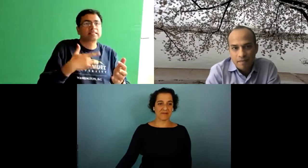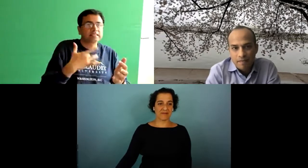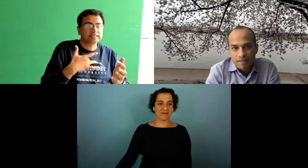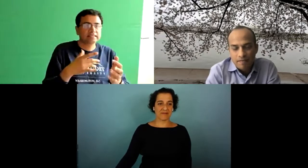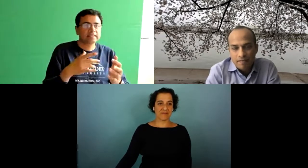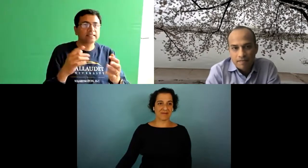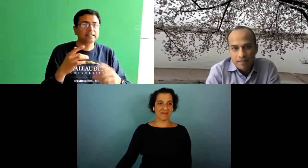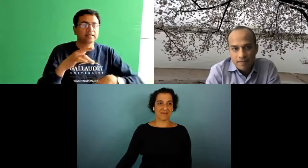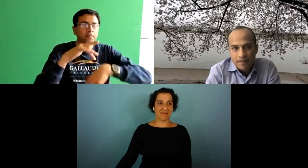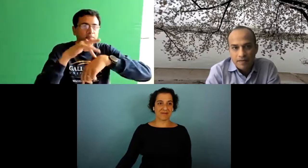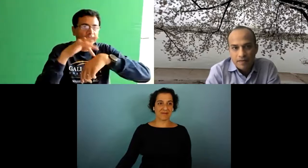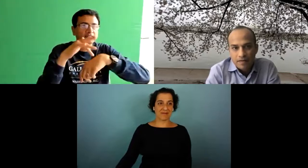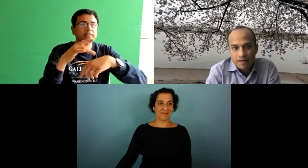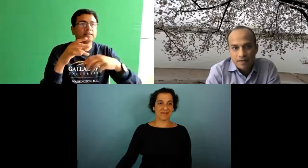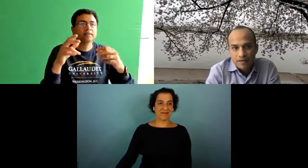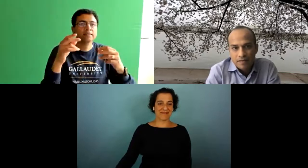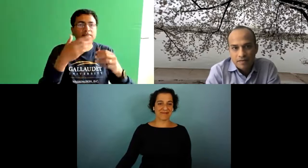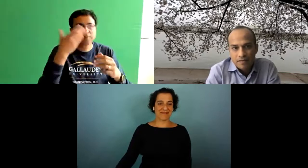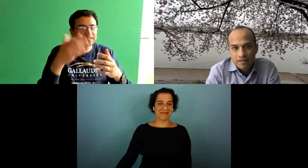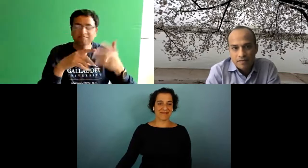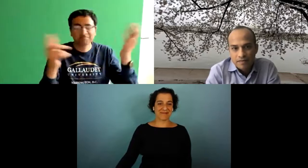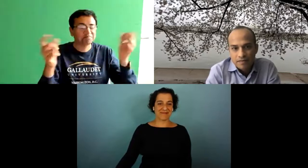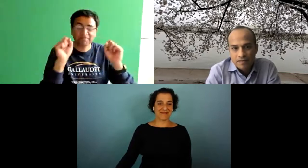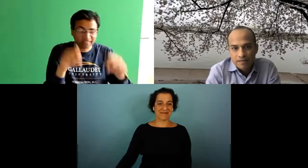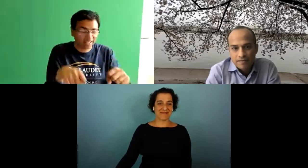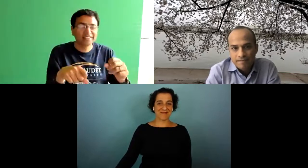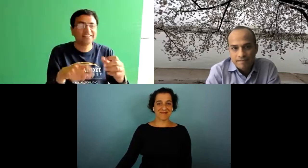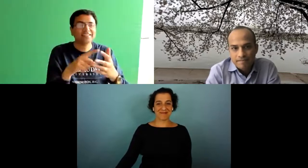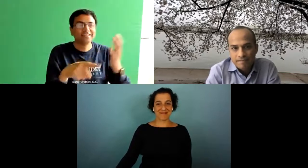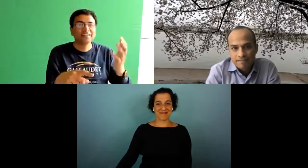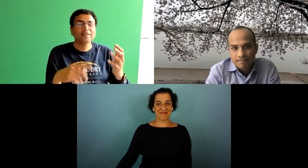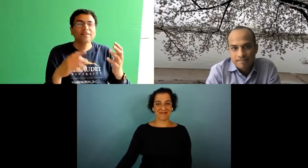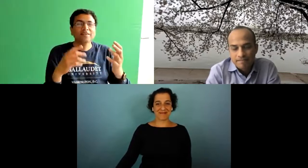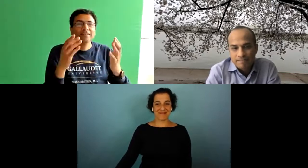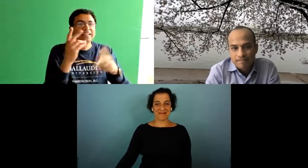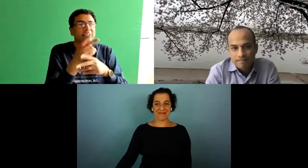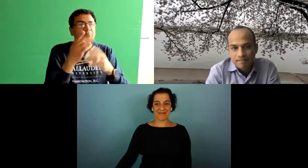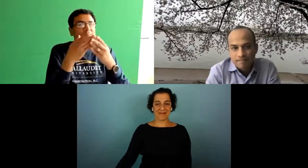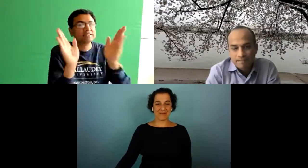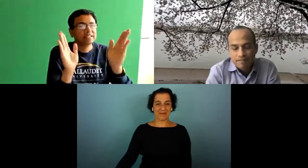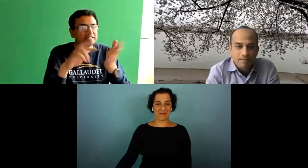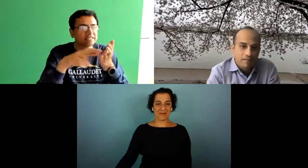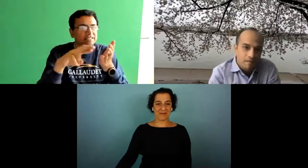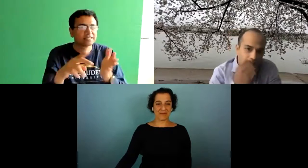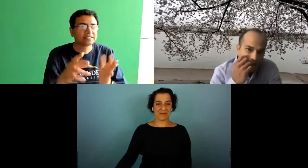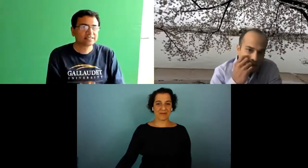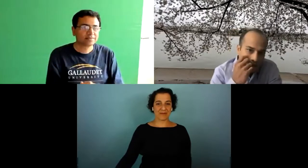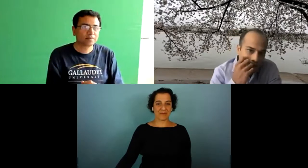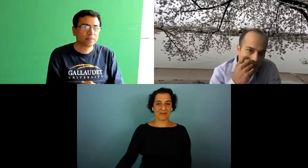other possibilities including multi-sensory types of communication